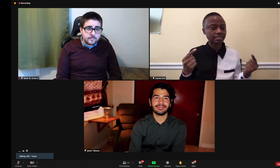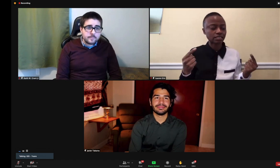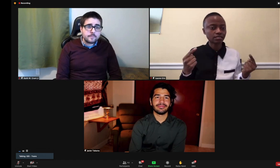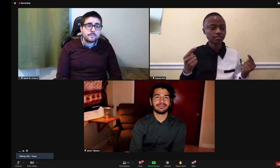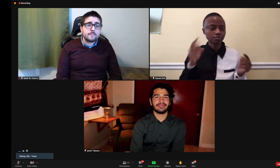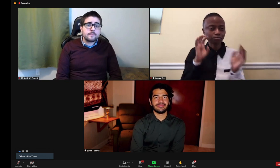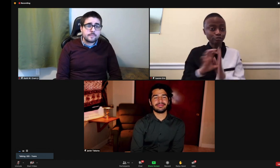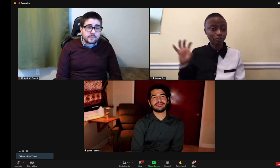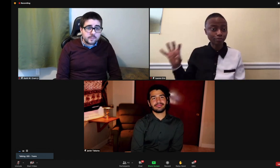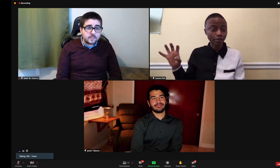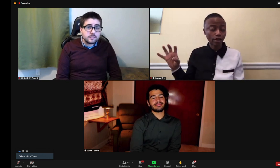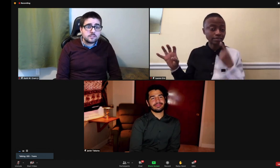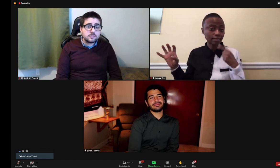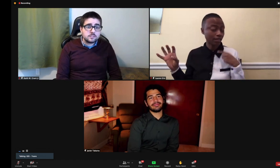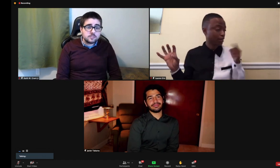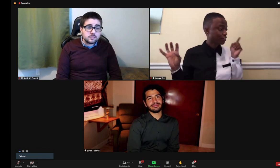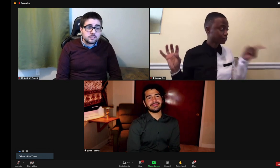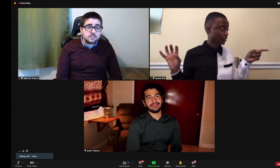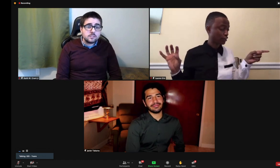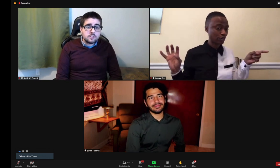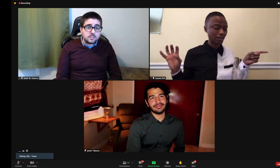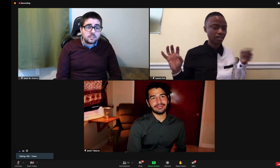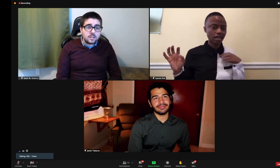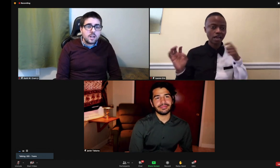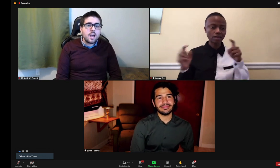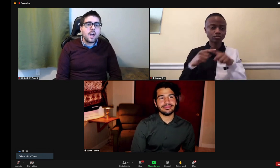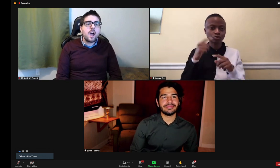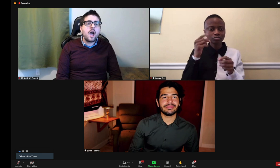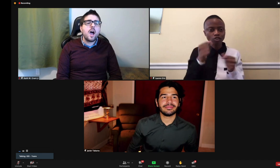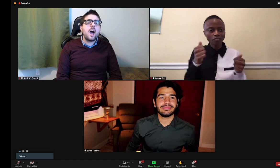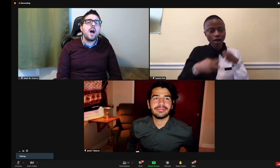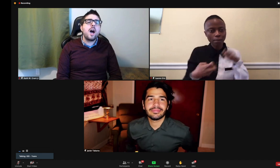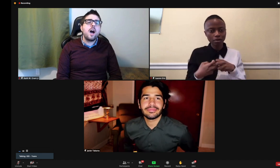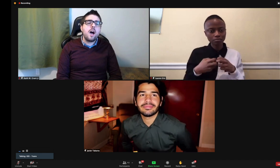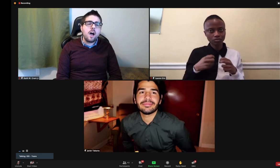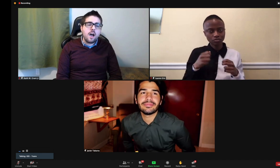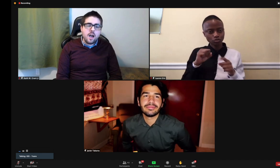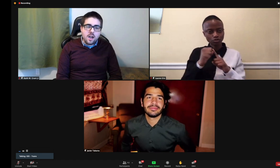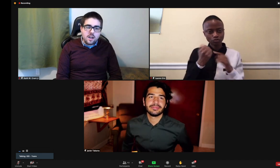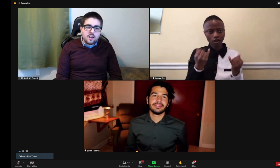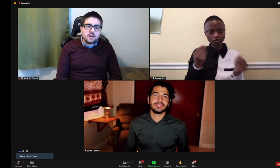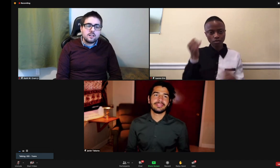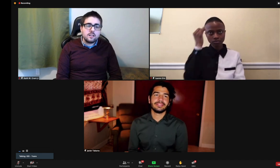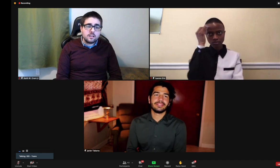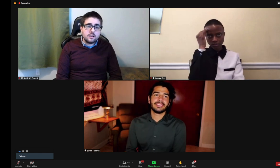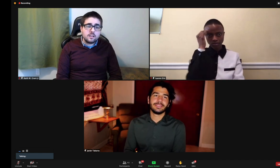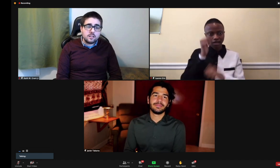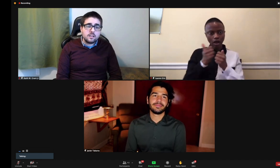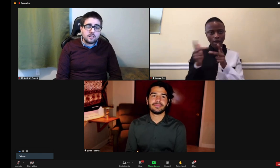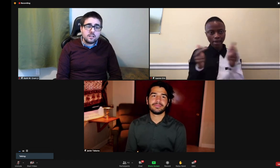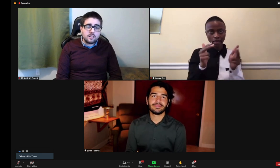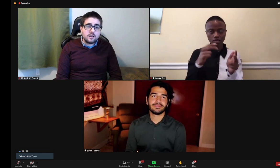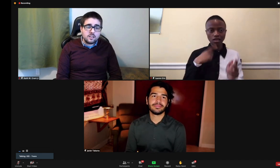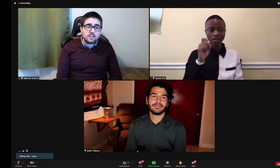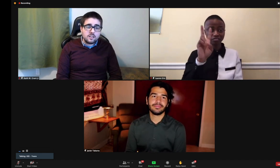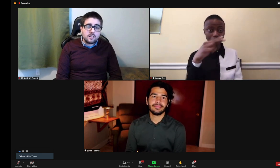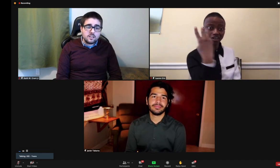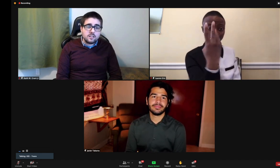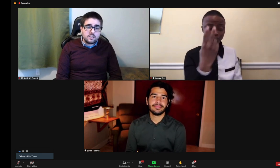body was positioned. But sometimes if their body was opposite of what was described in the book, it wouldn't really